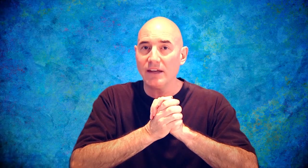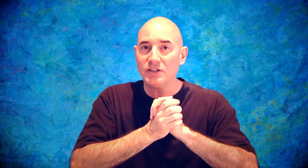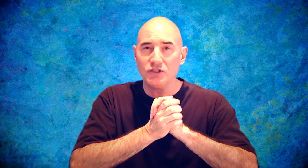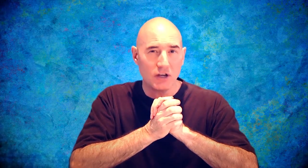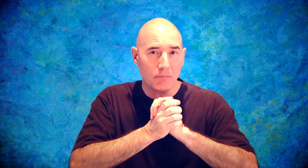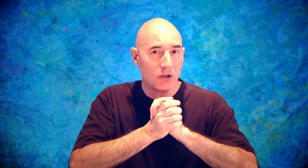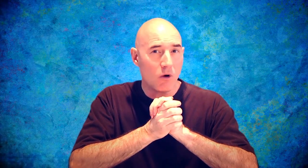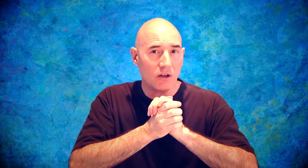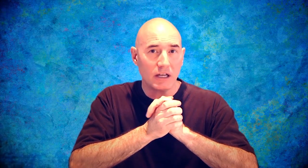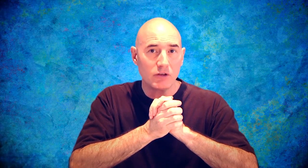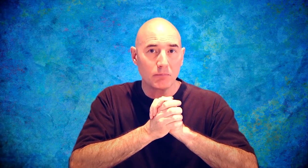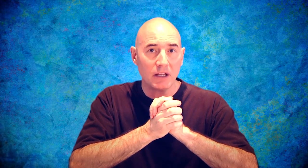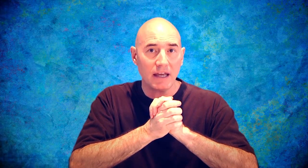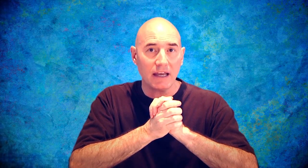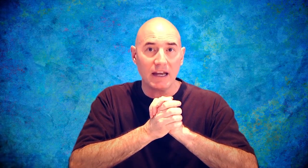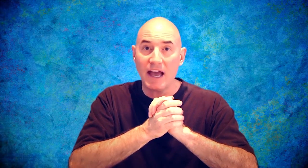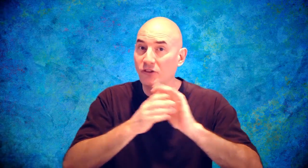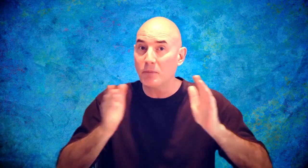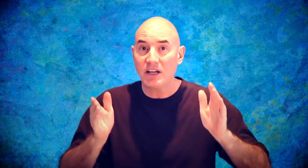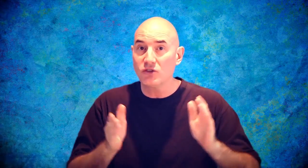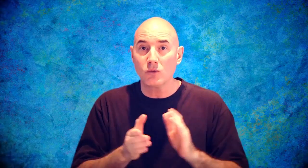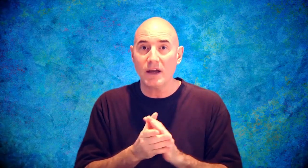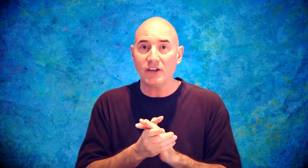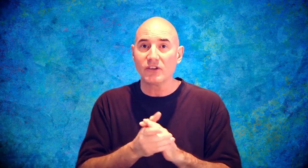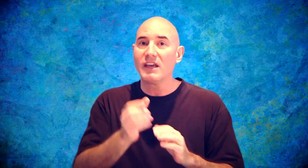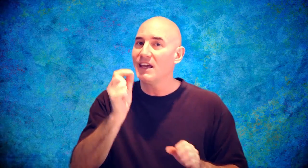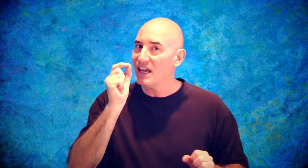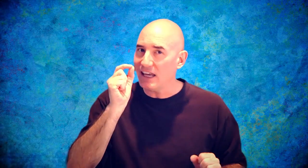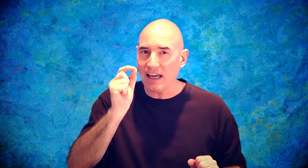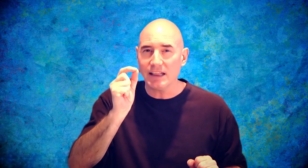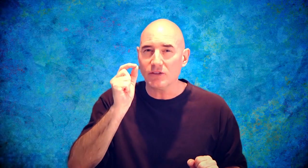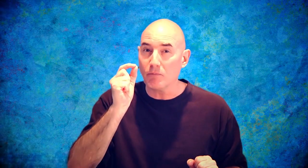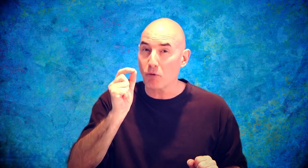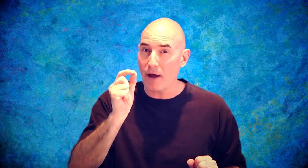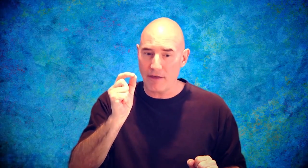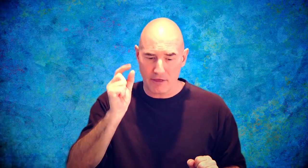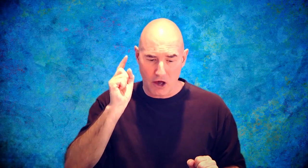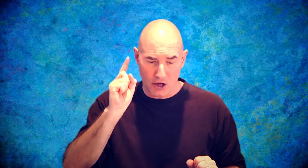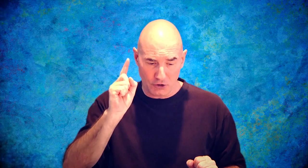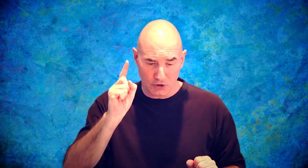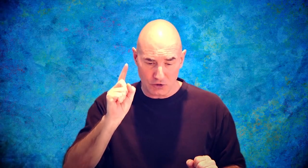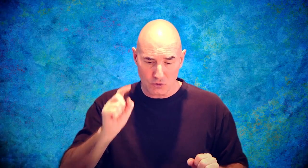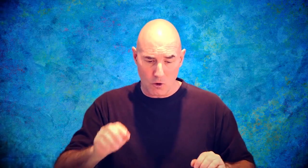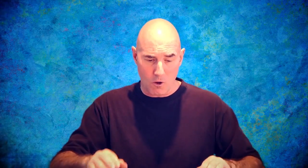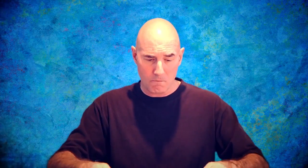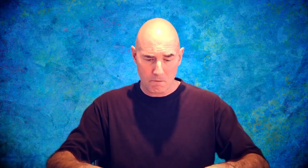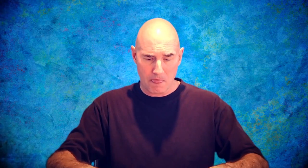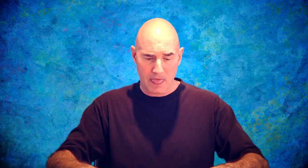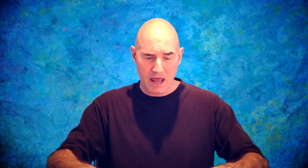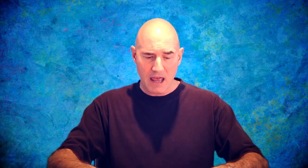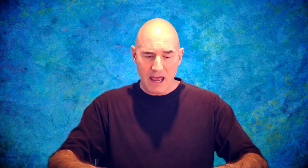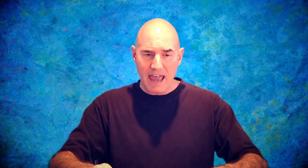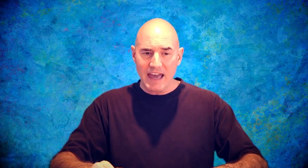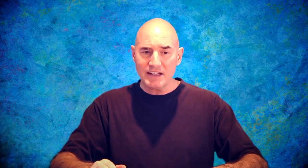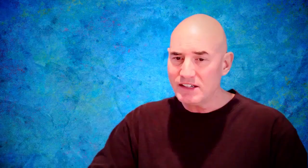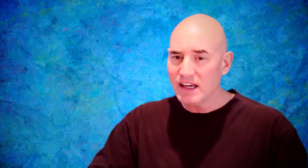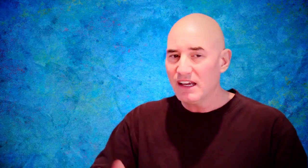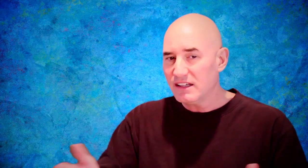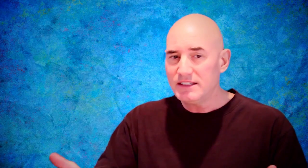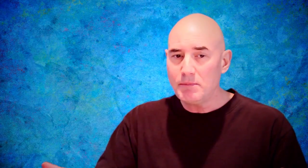to jump the quality of your playing in exponential ways, get this breath under control. And to